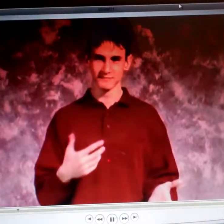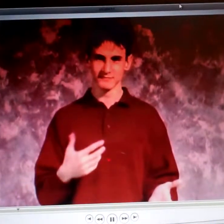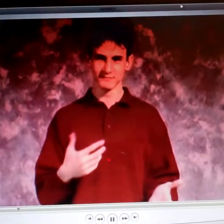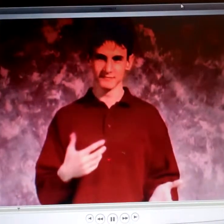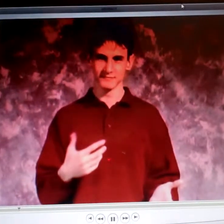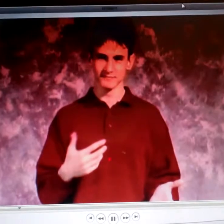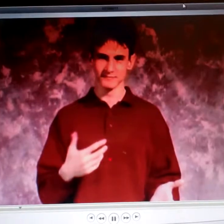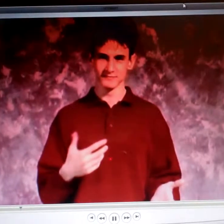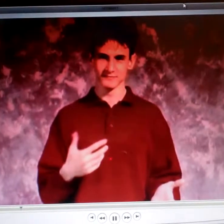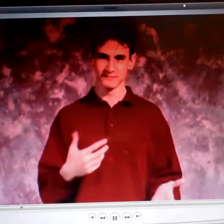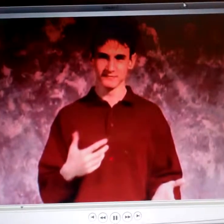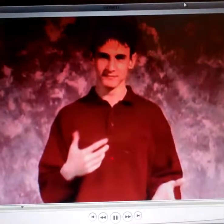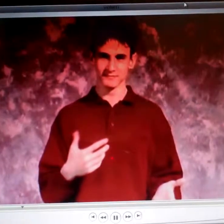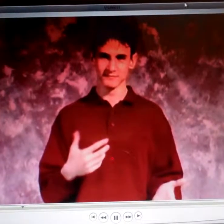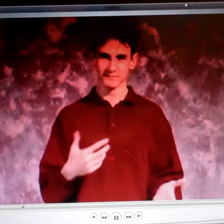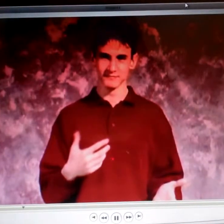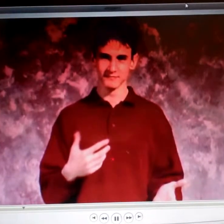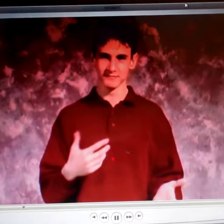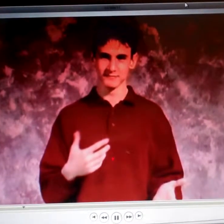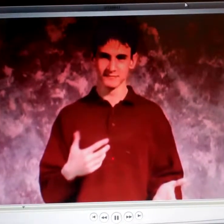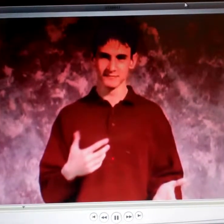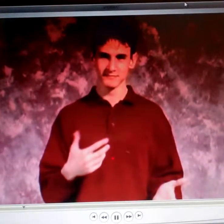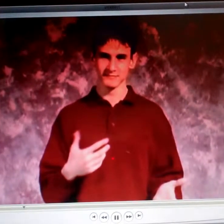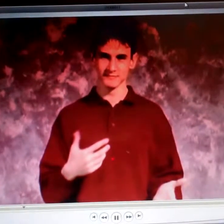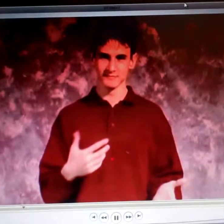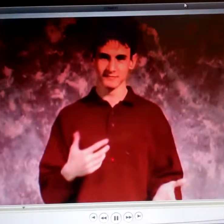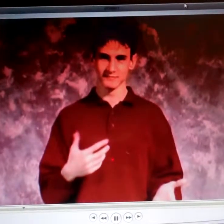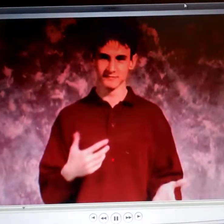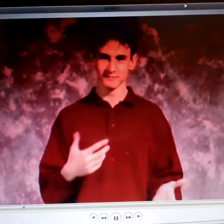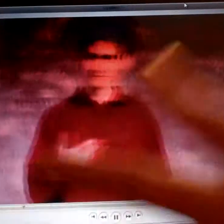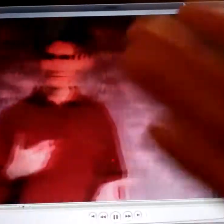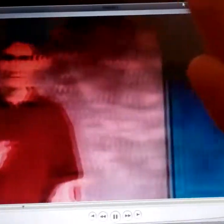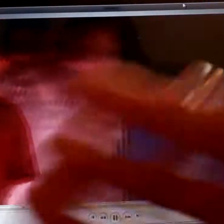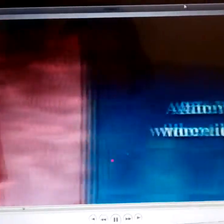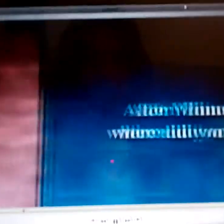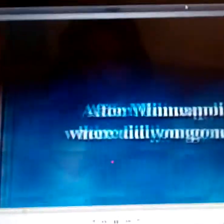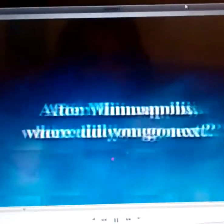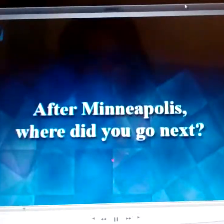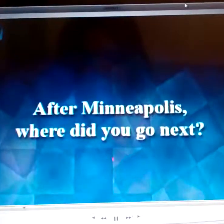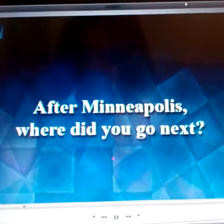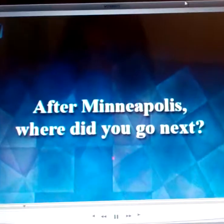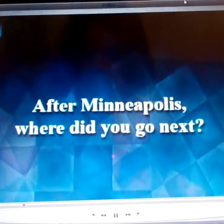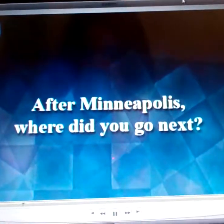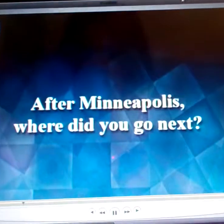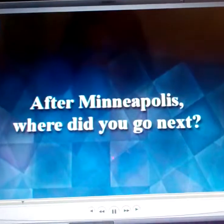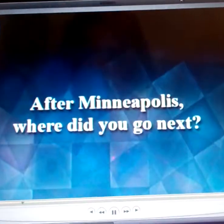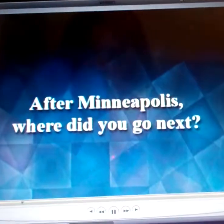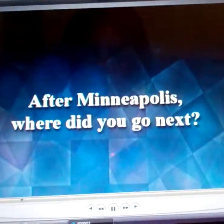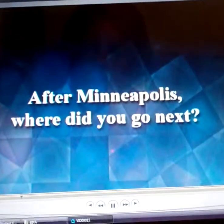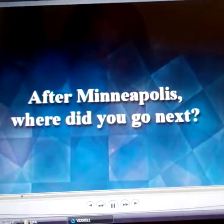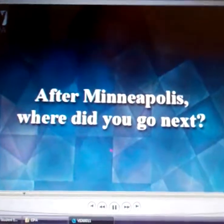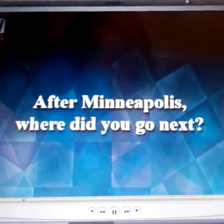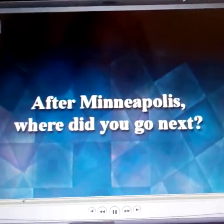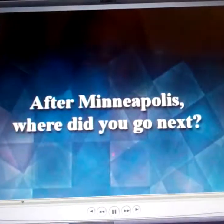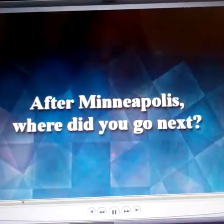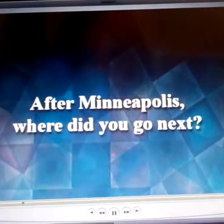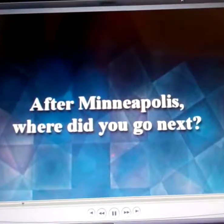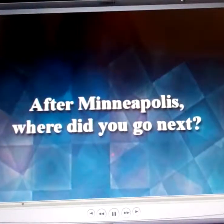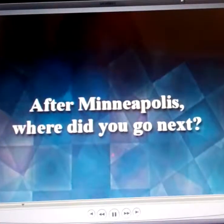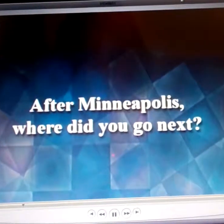We went shopping in a big place but I didn't really think it was that big of a